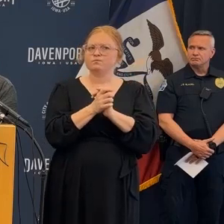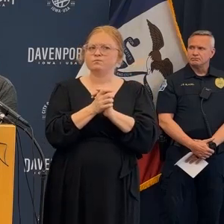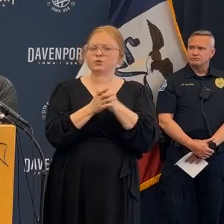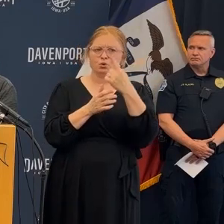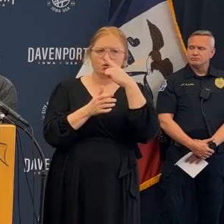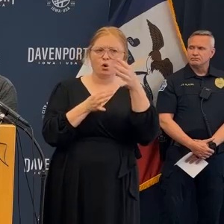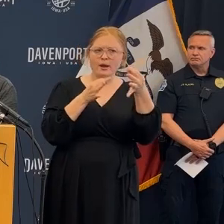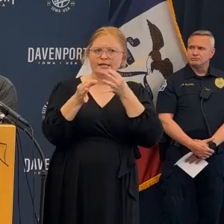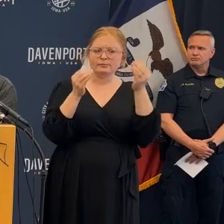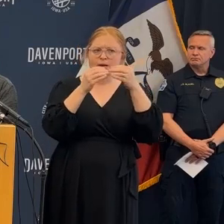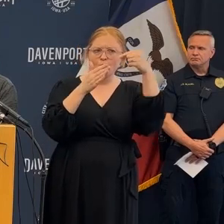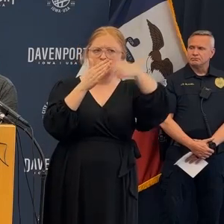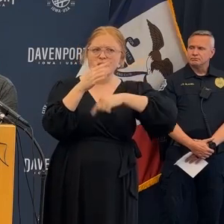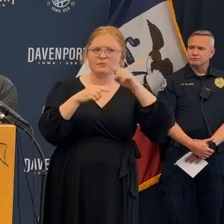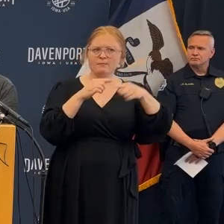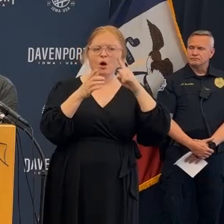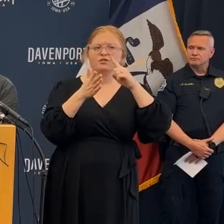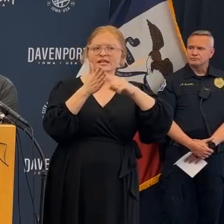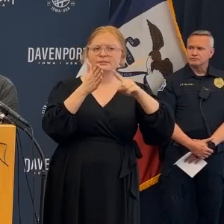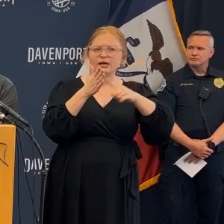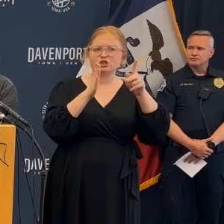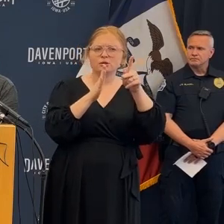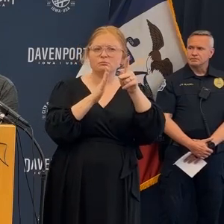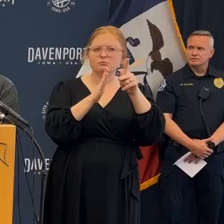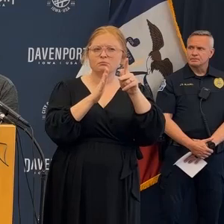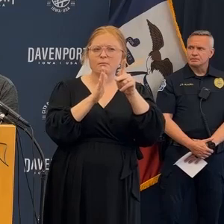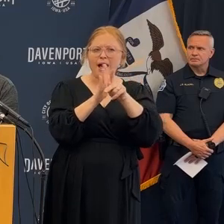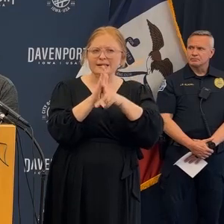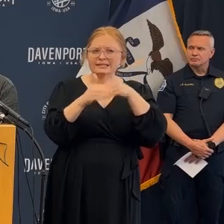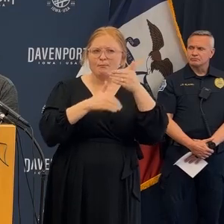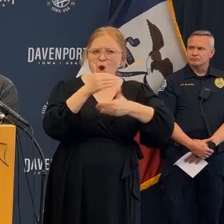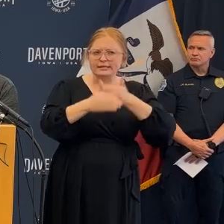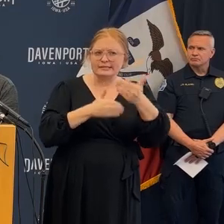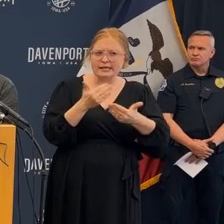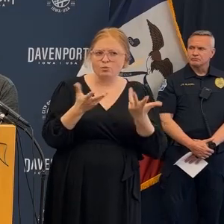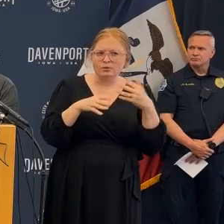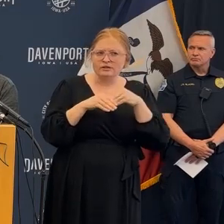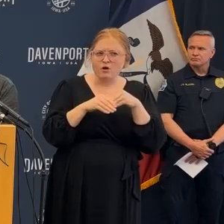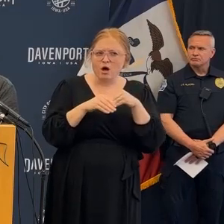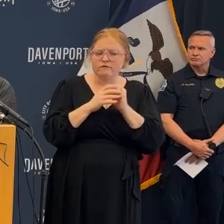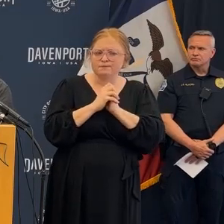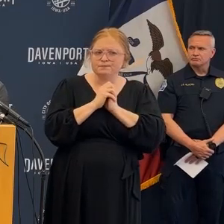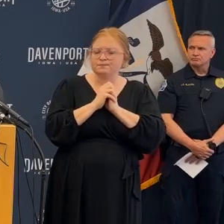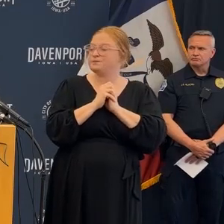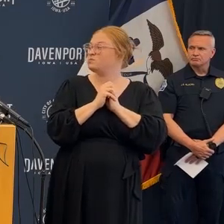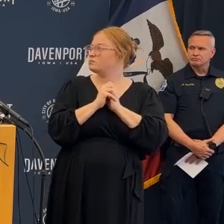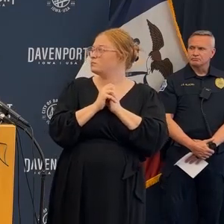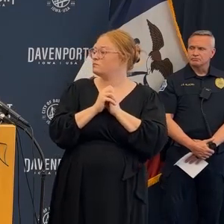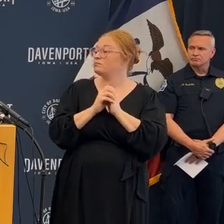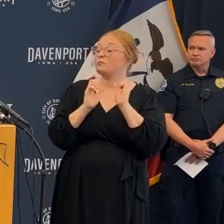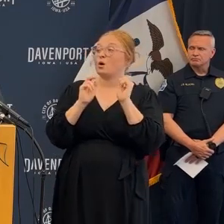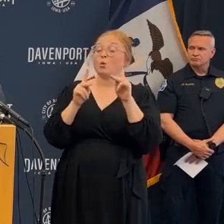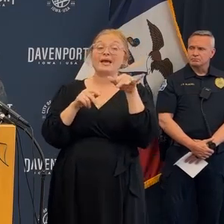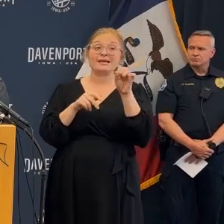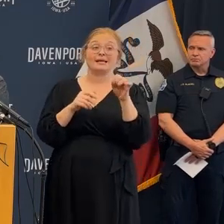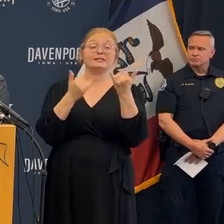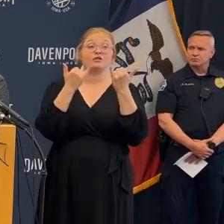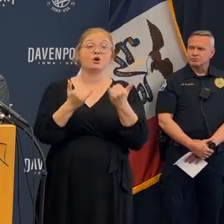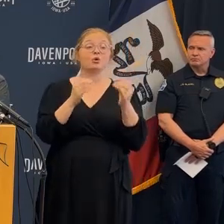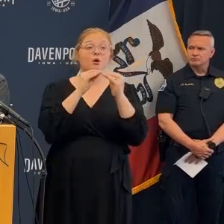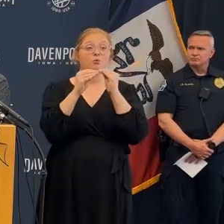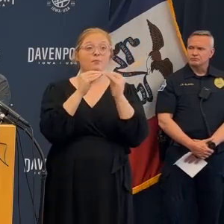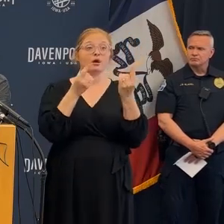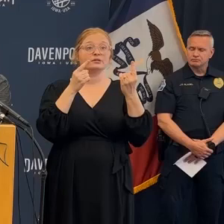I wanted to hear a little bit about what it is that this report found if it was deemed structurally sound for